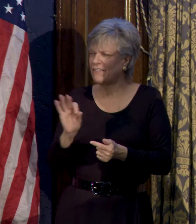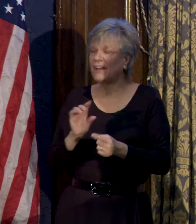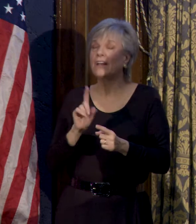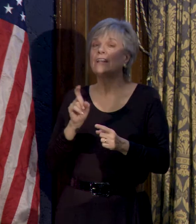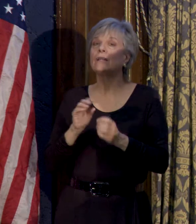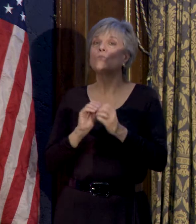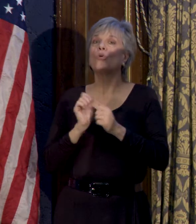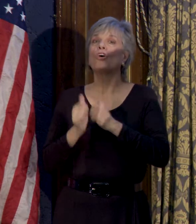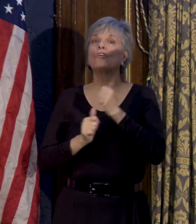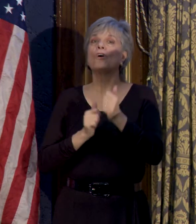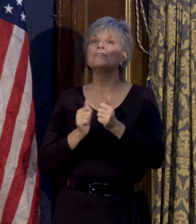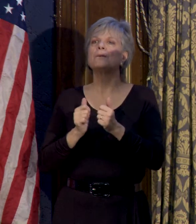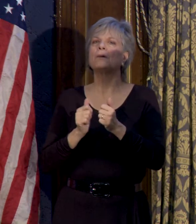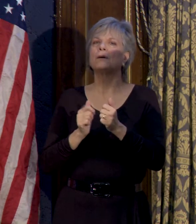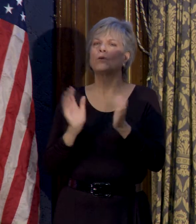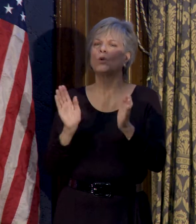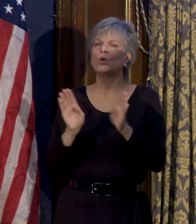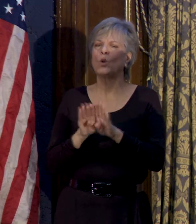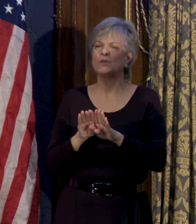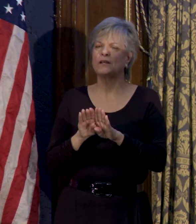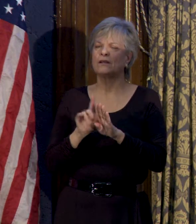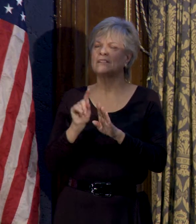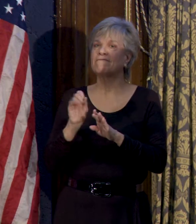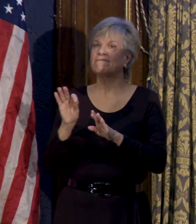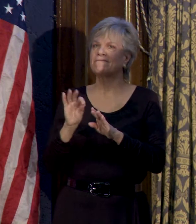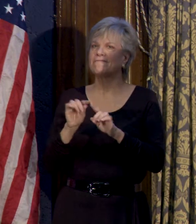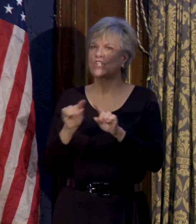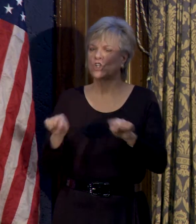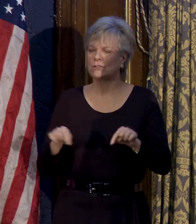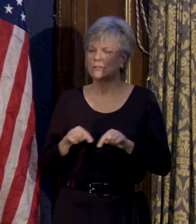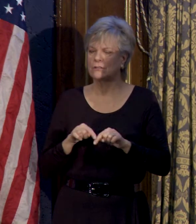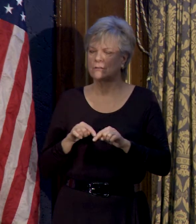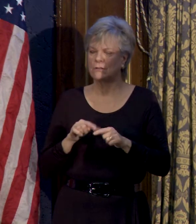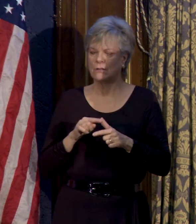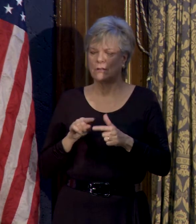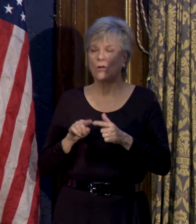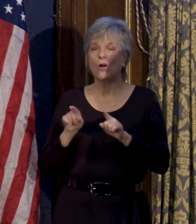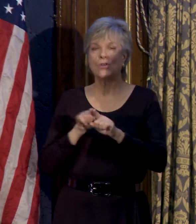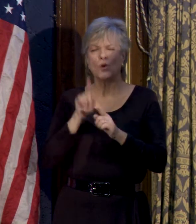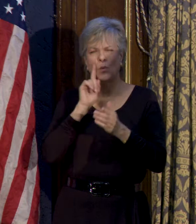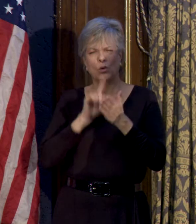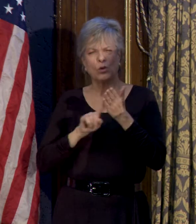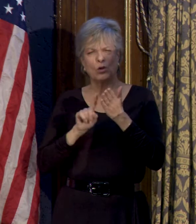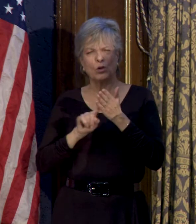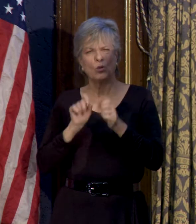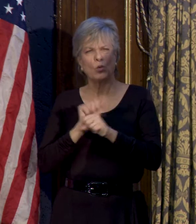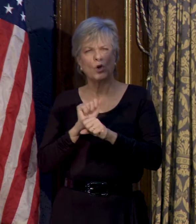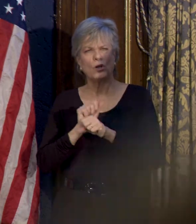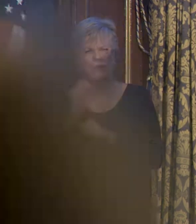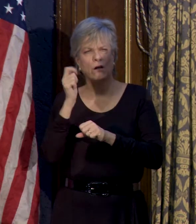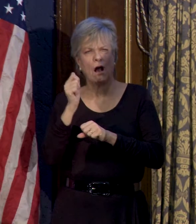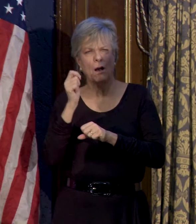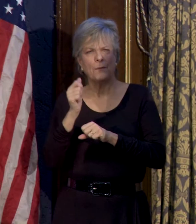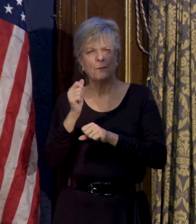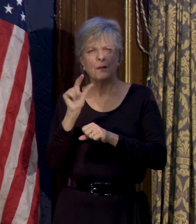aggressive about declaring TIF surpluses. We also need to look at things like our workman comp claims.